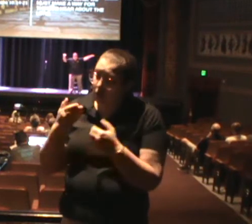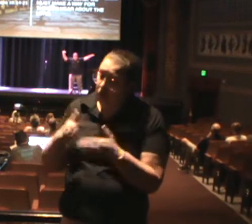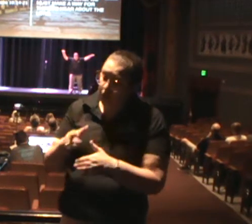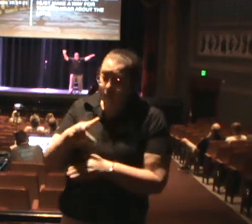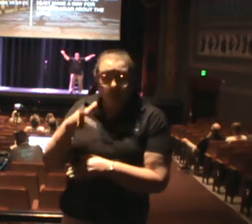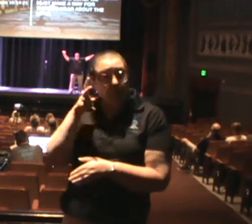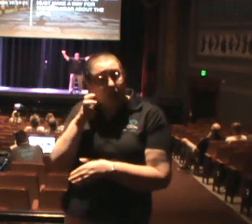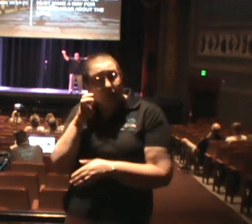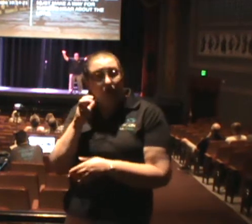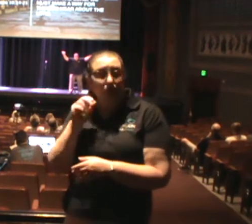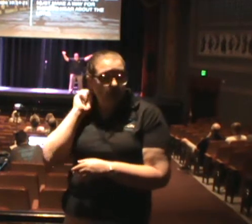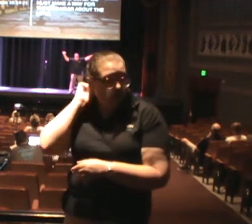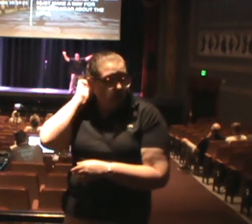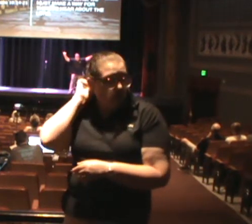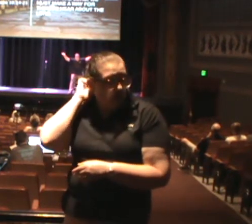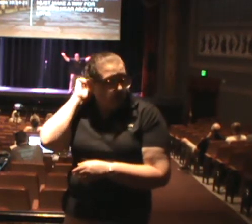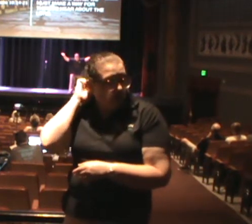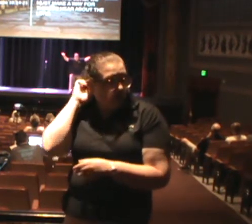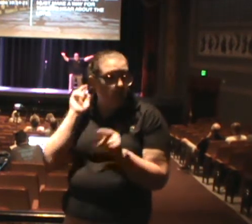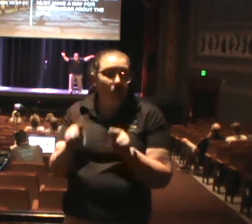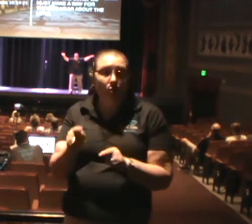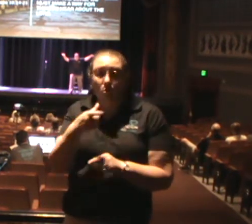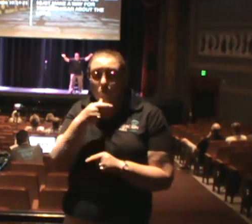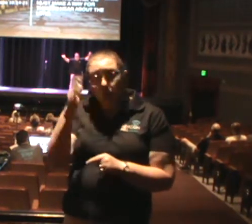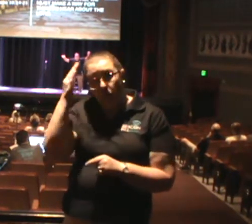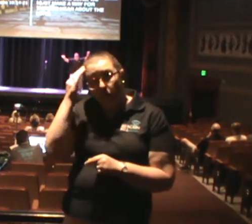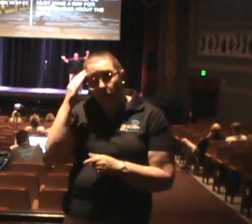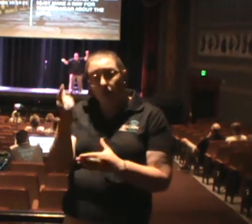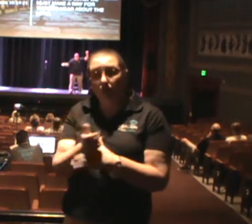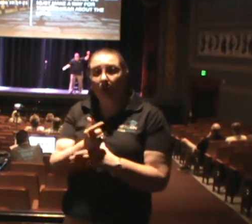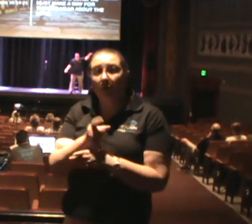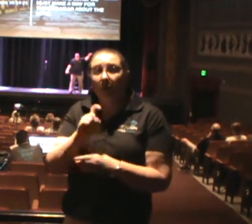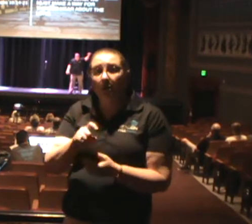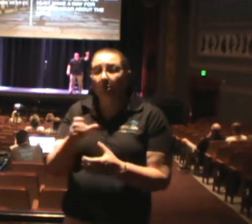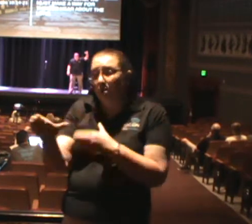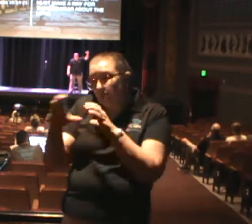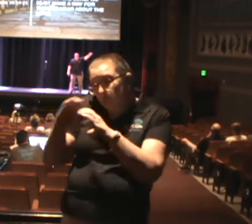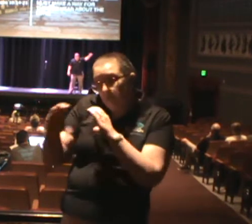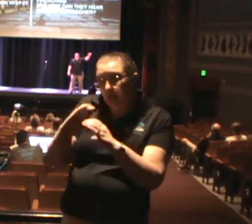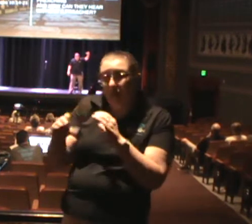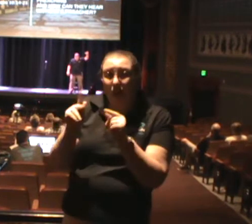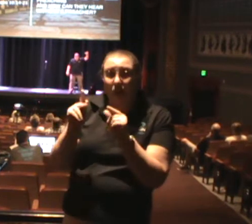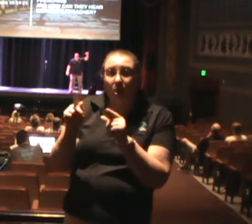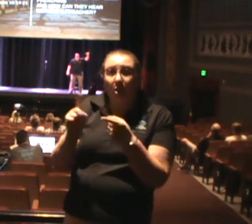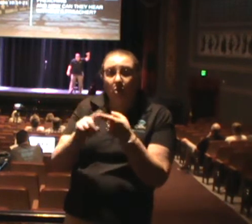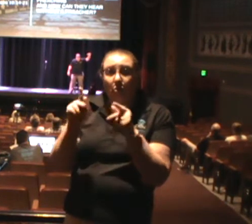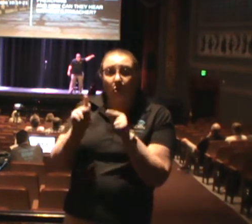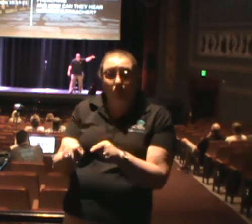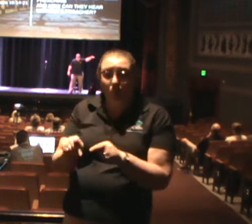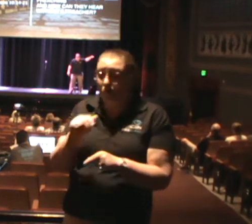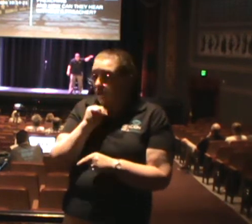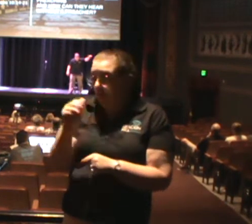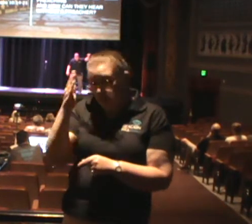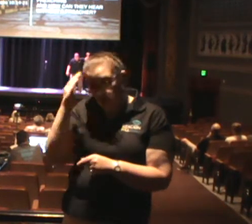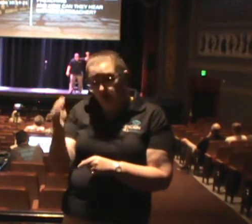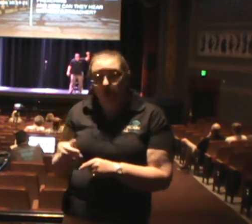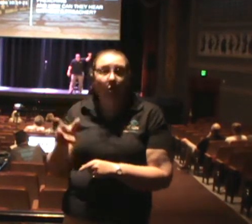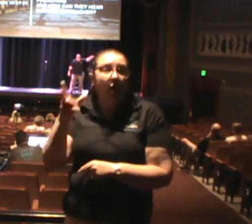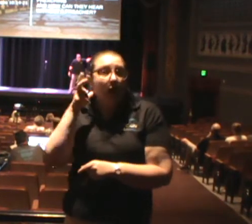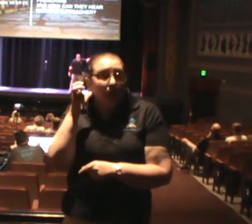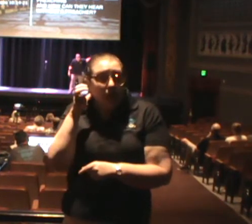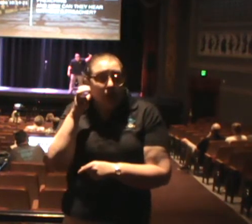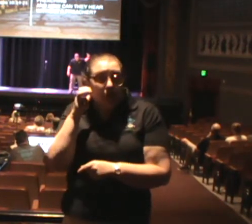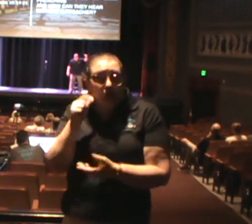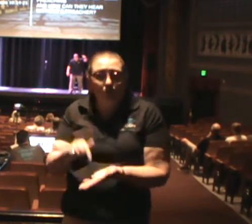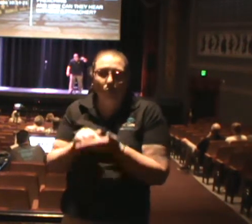gospel must communicate to one who does not. So this brings me to my third point. Hearing requires preaching. And how